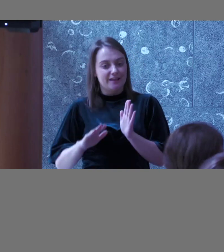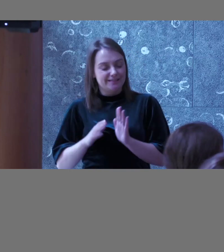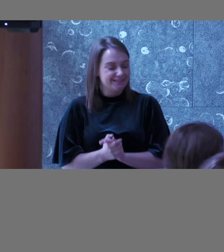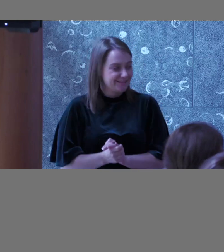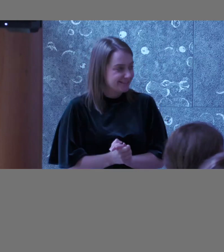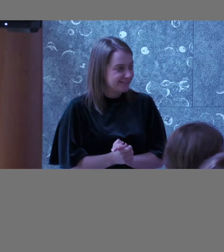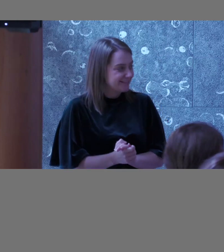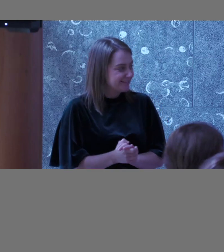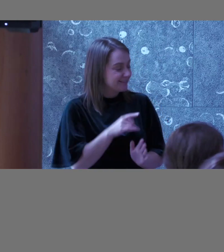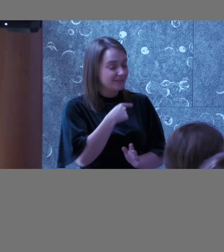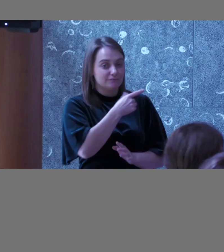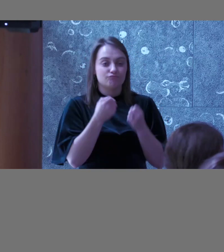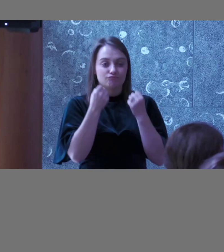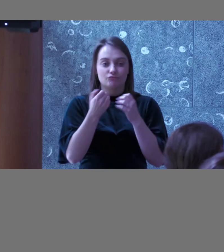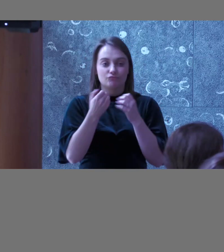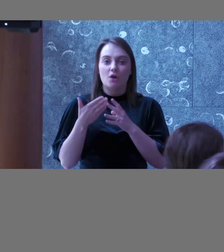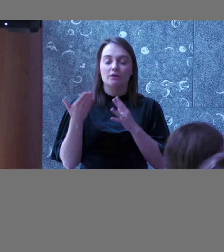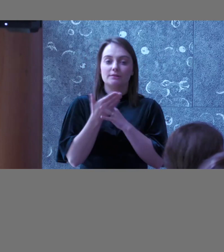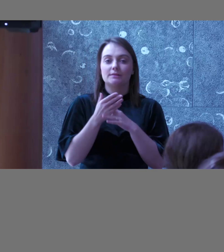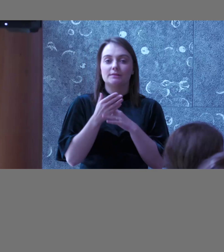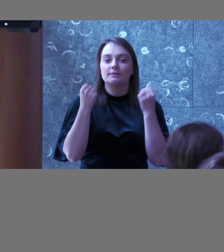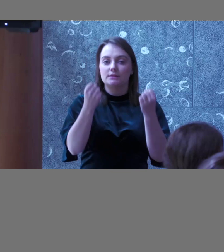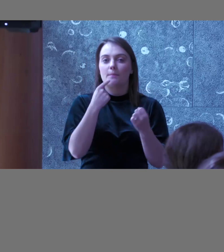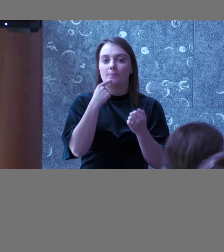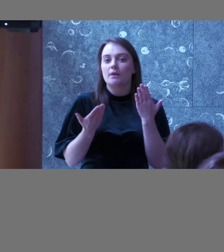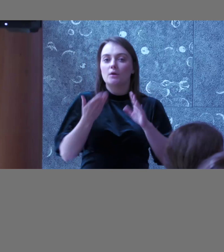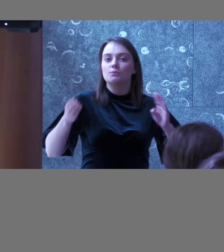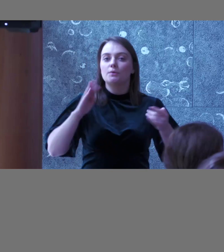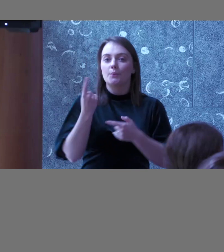all very much accessibility champions but how do you become one